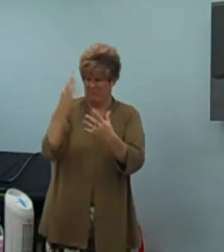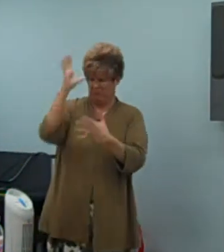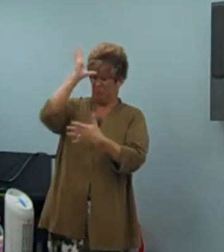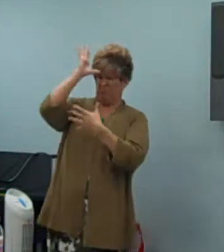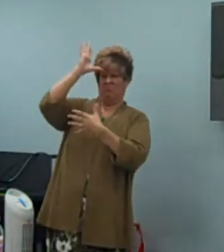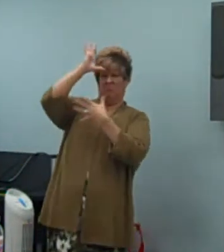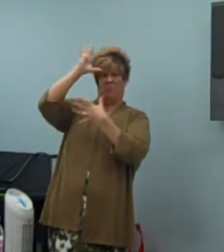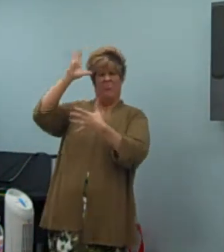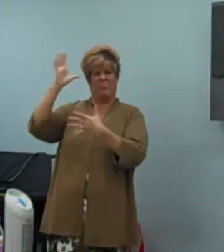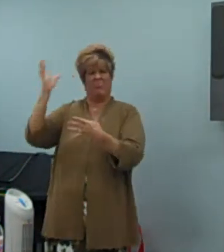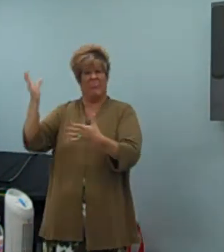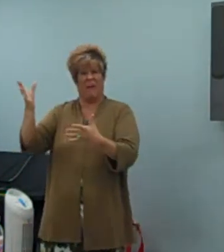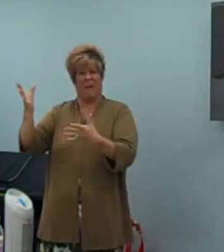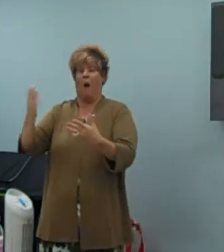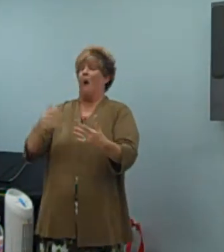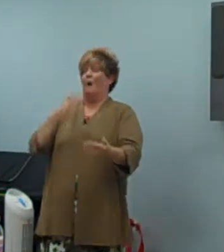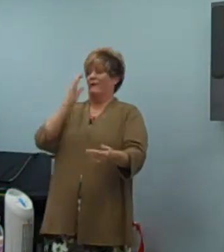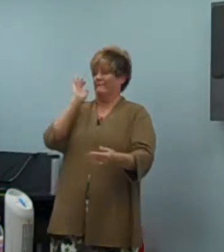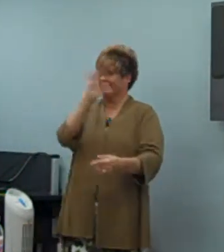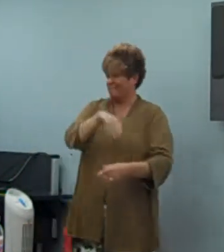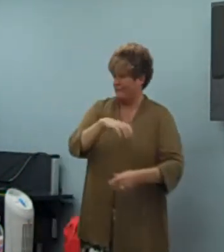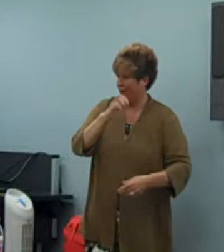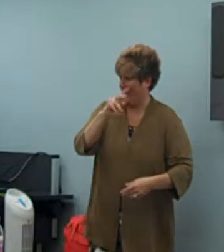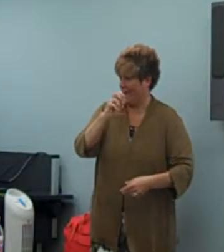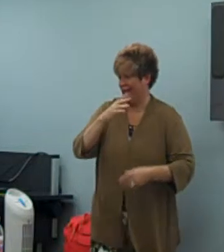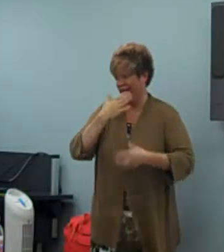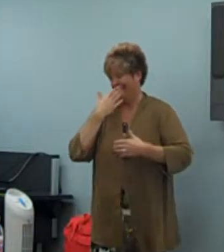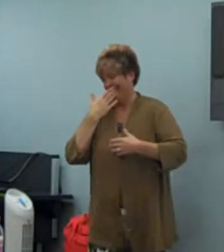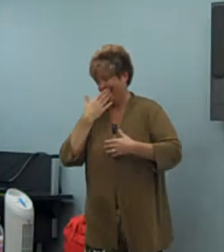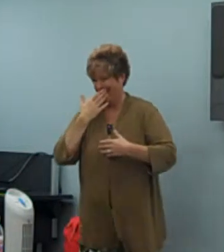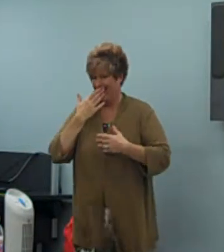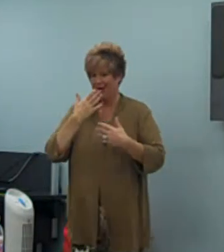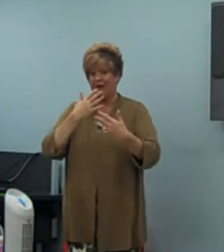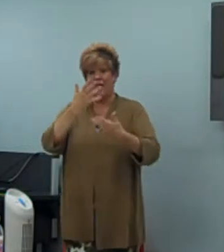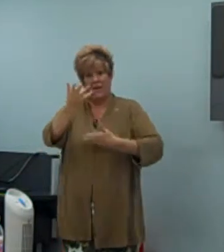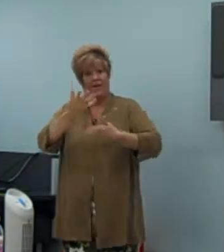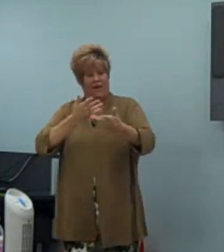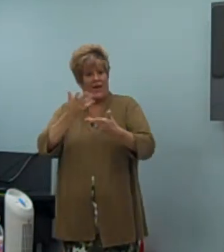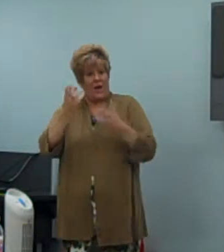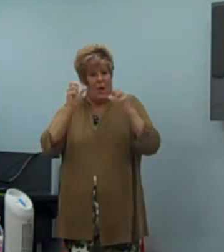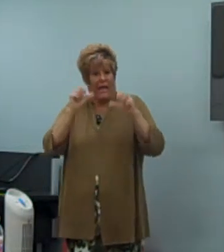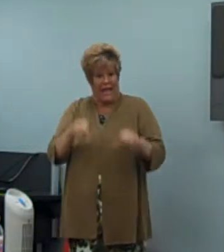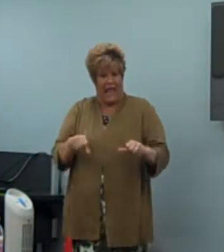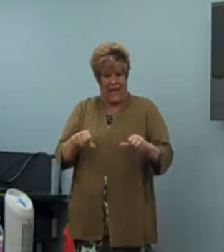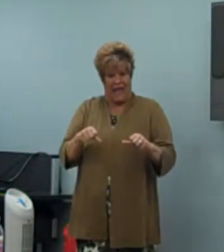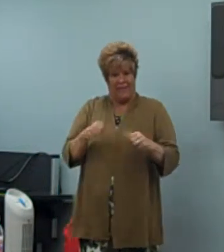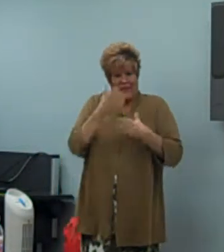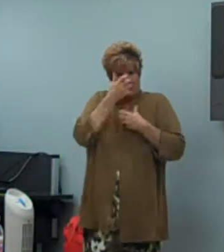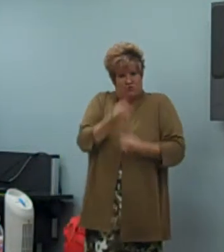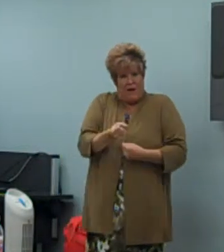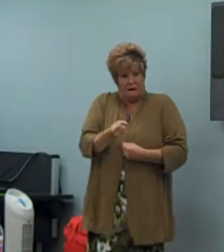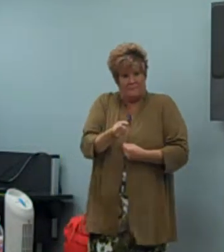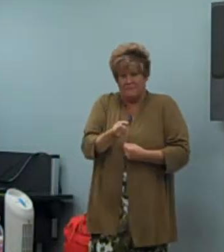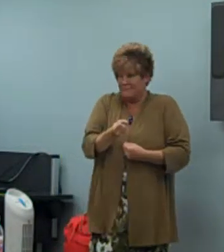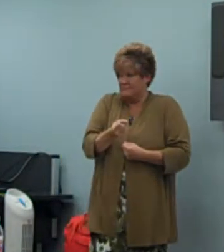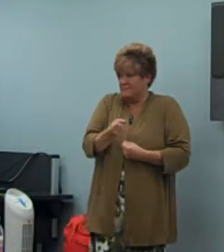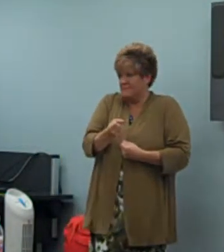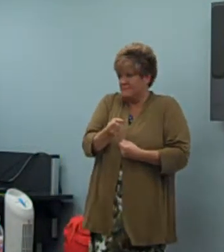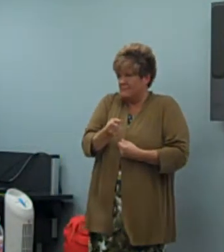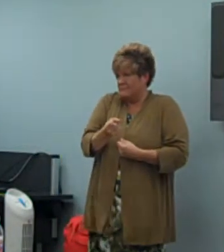If I, you know, am trying to clarify a sign, they'll realize, oh my gosh, okay, this is the sign. And then they'll